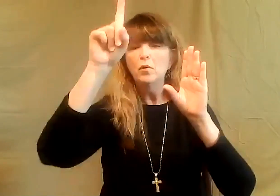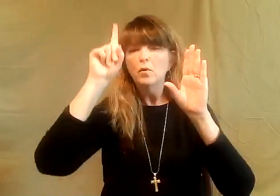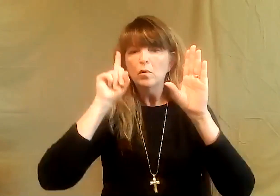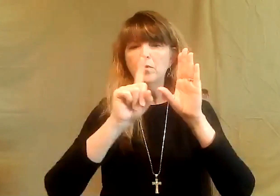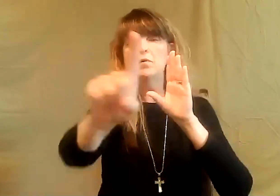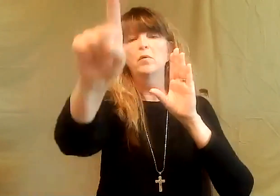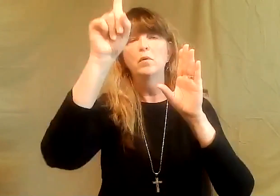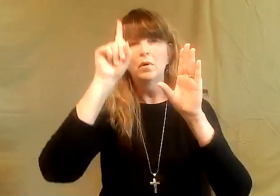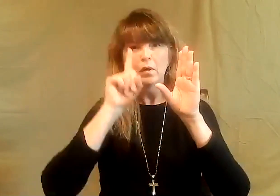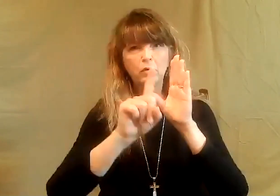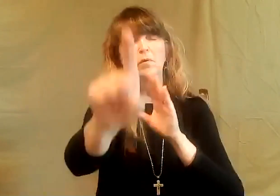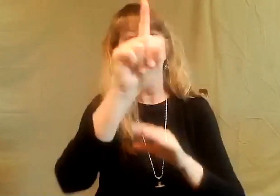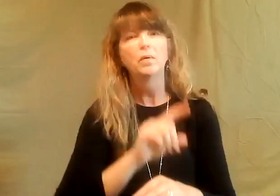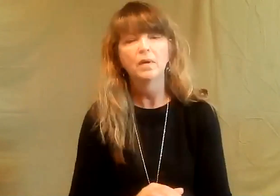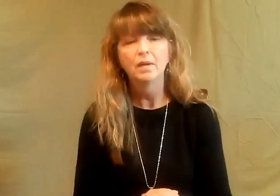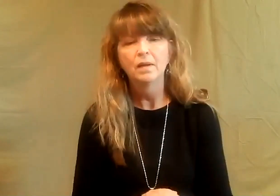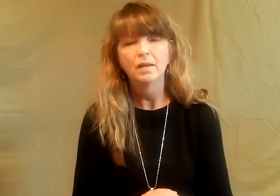and walk through each one.